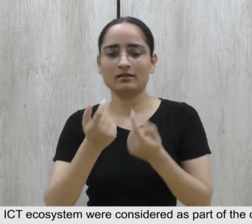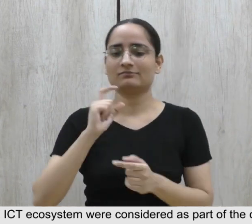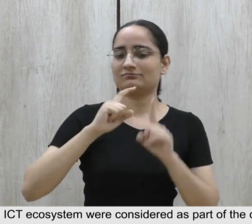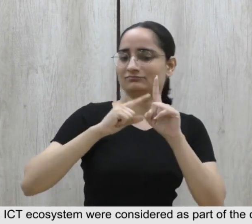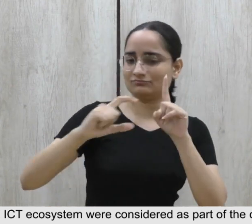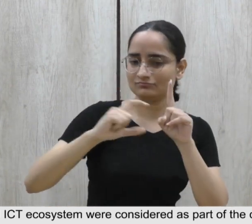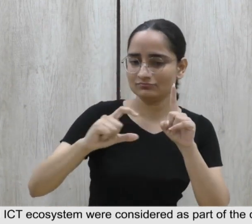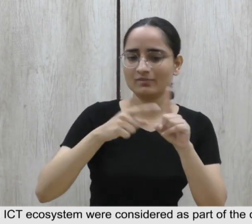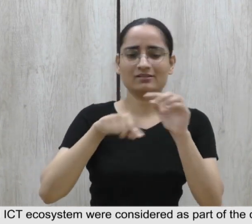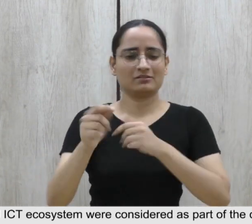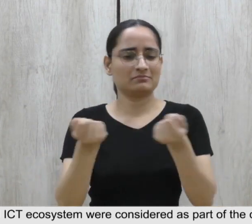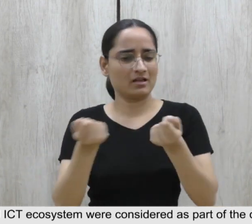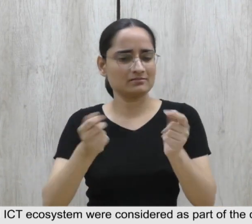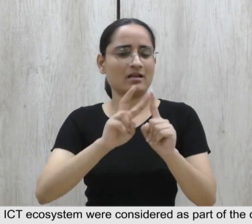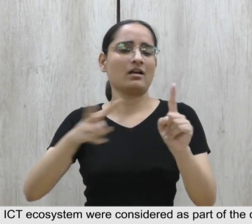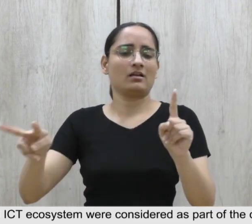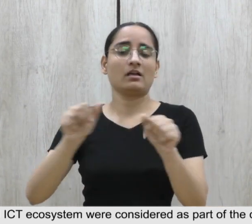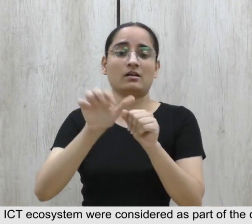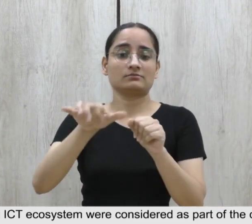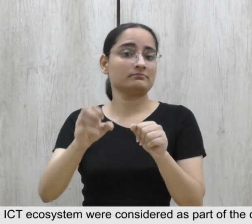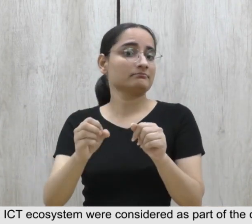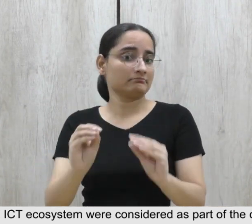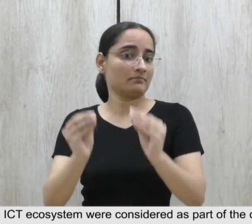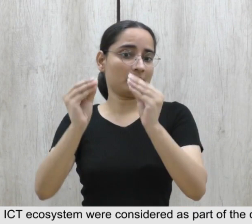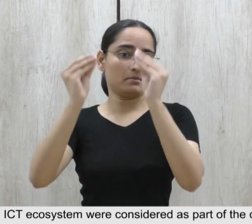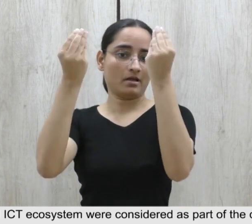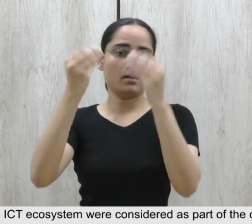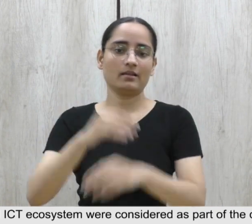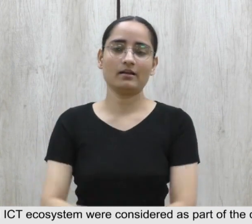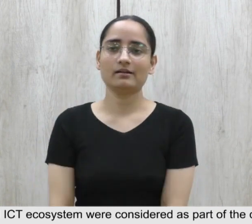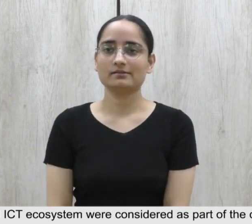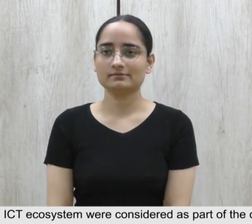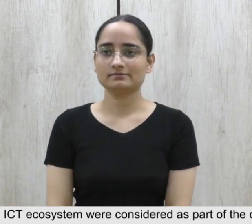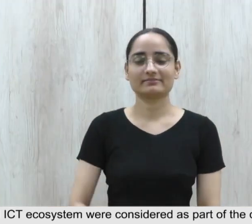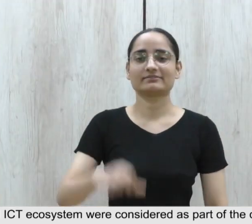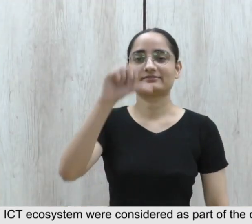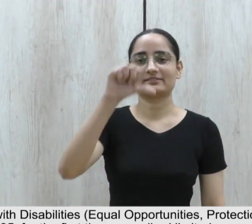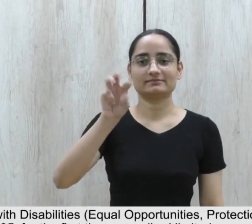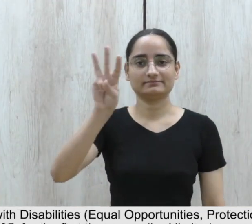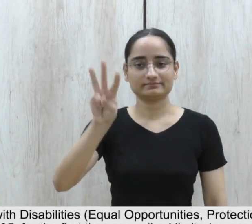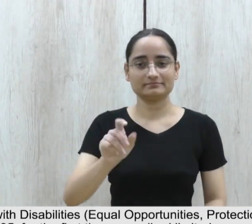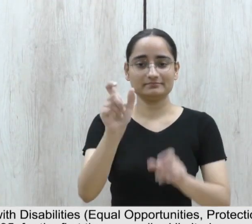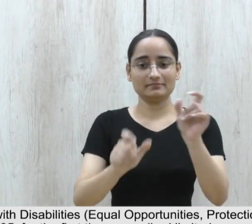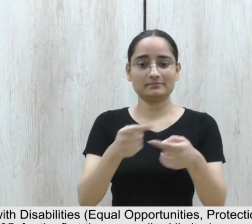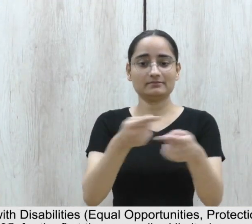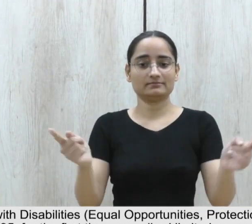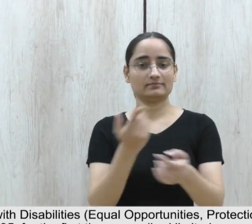as part of the concept of design for all. 9. The